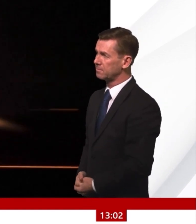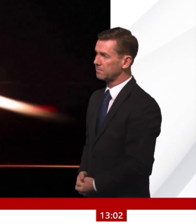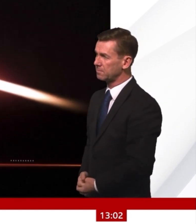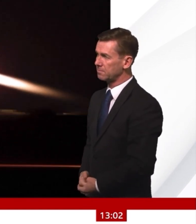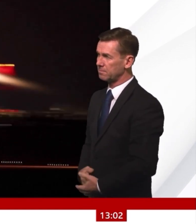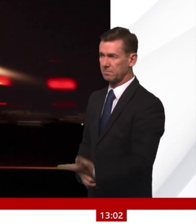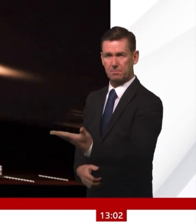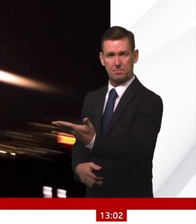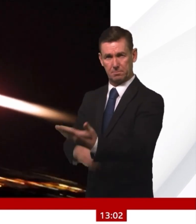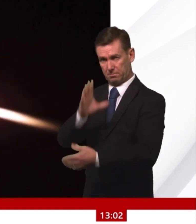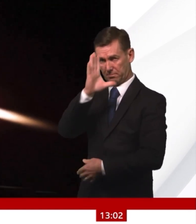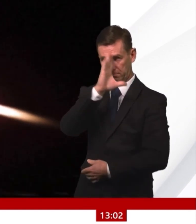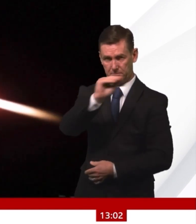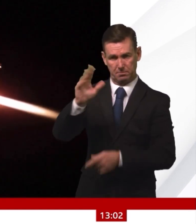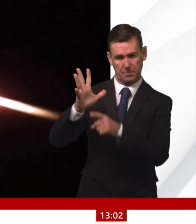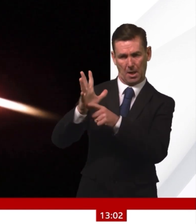Last week's decision to strike Houthi...